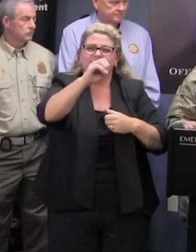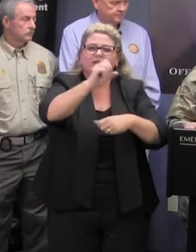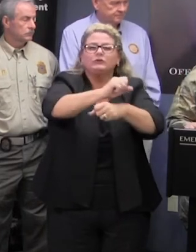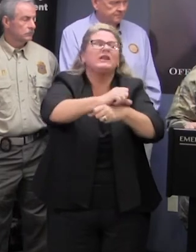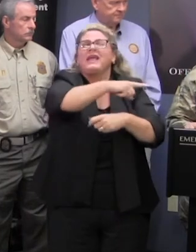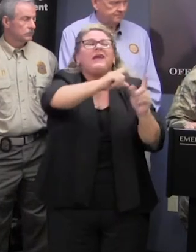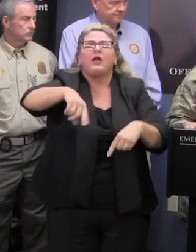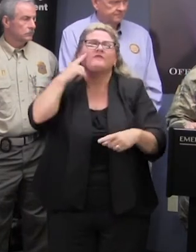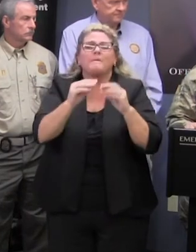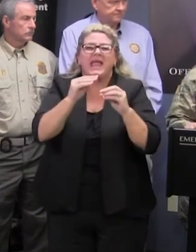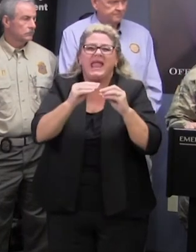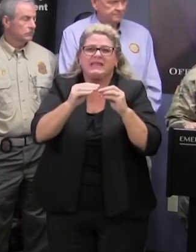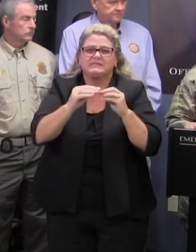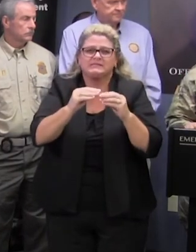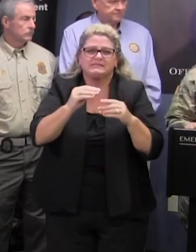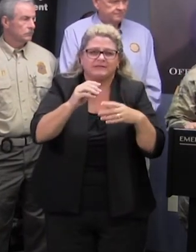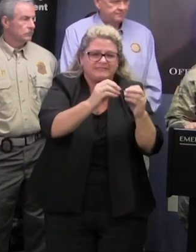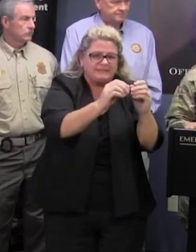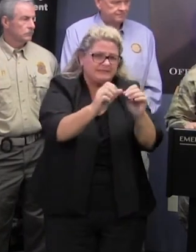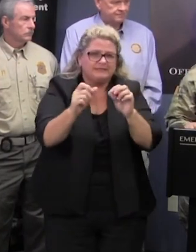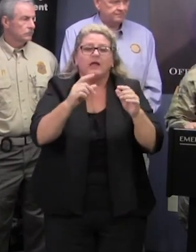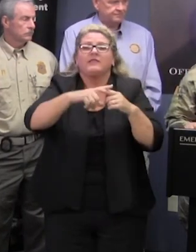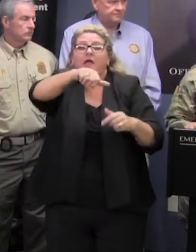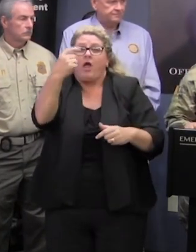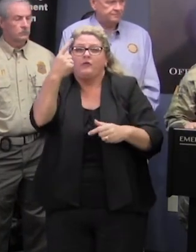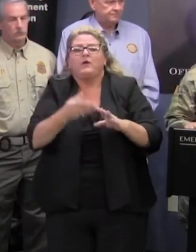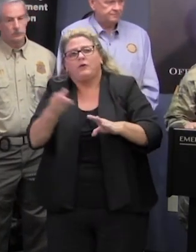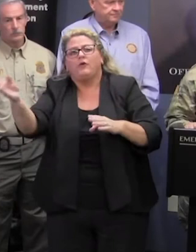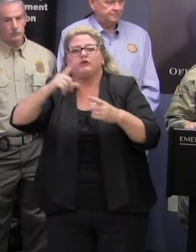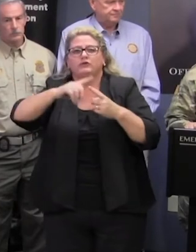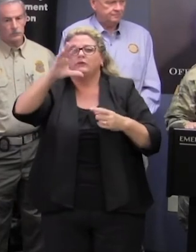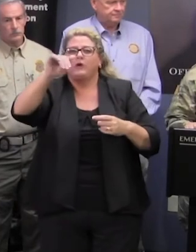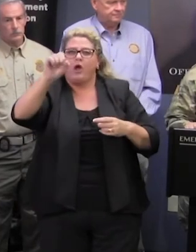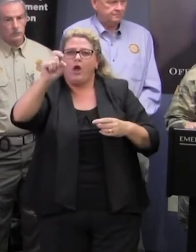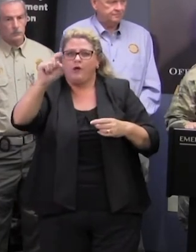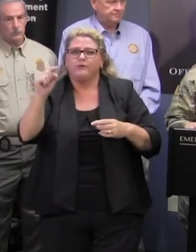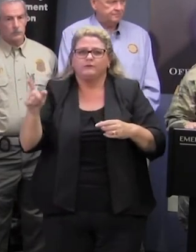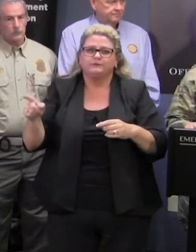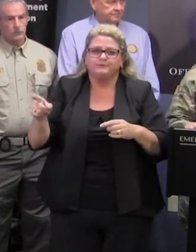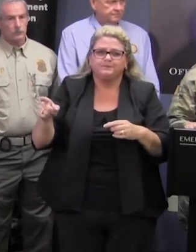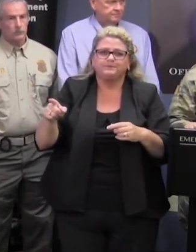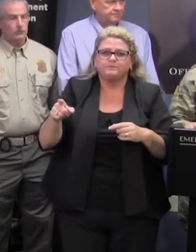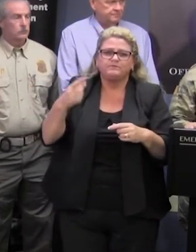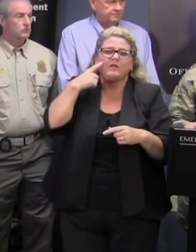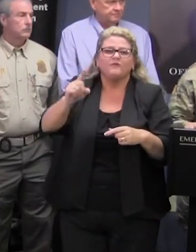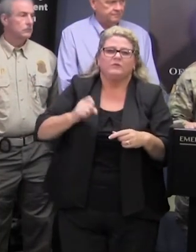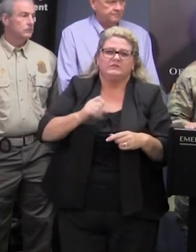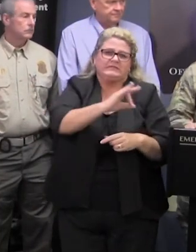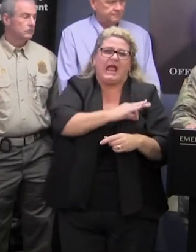by for maintenance repair okay and then we had another one that headed to the coast uh carrying supplies and uh personnel